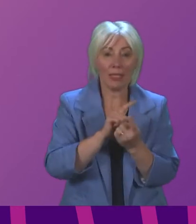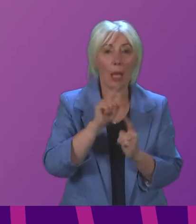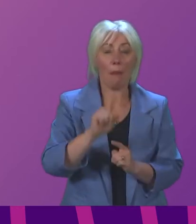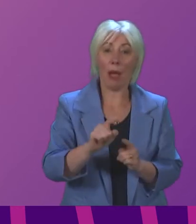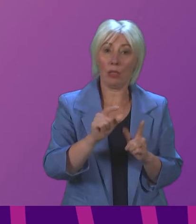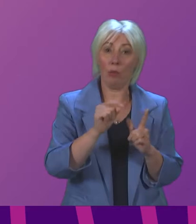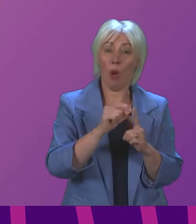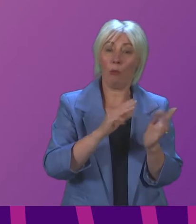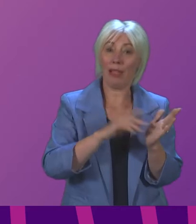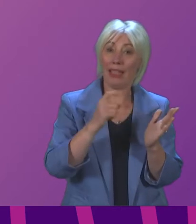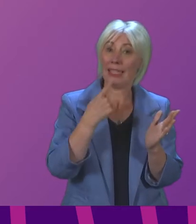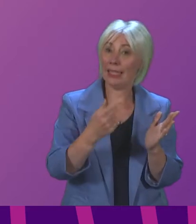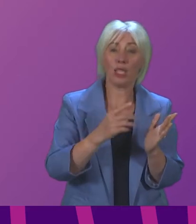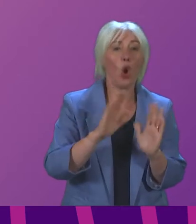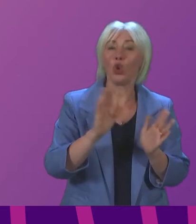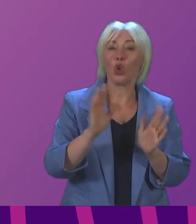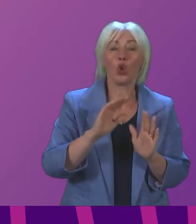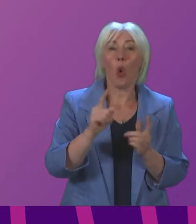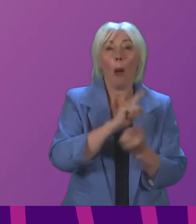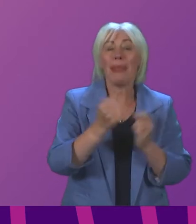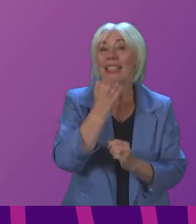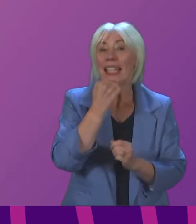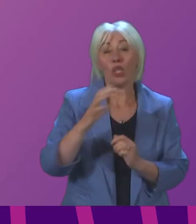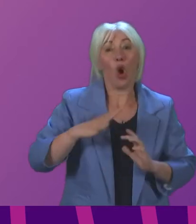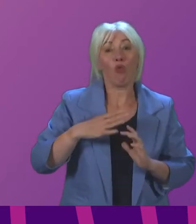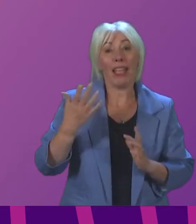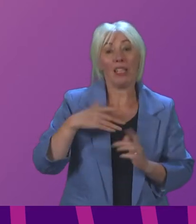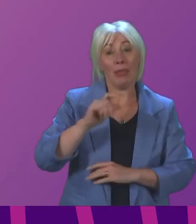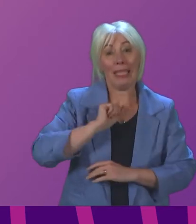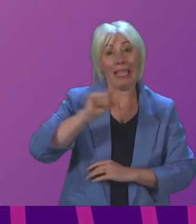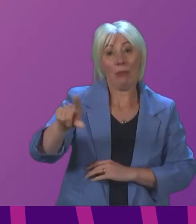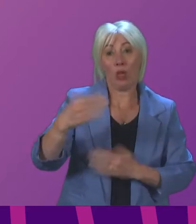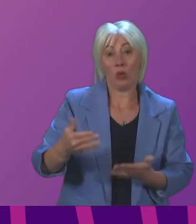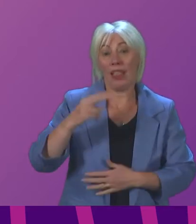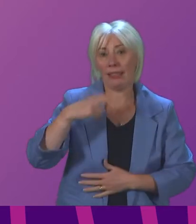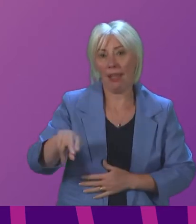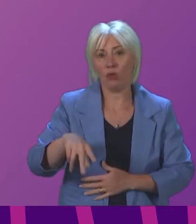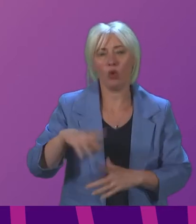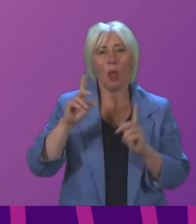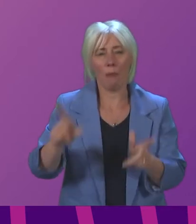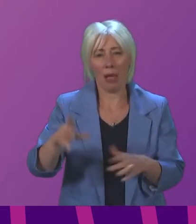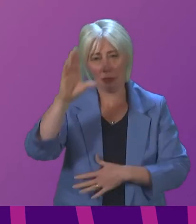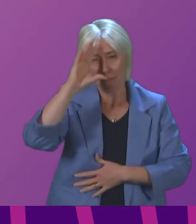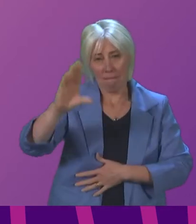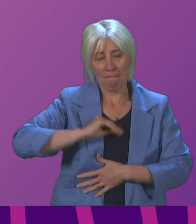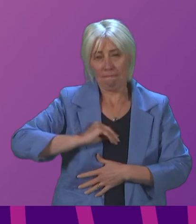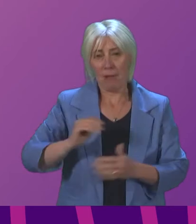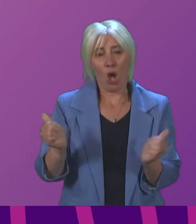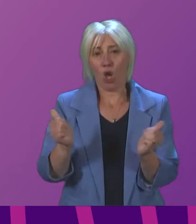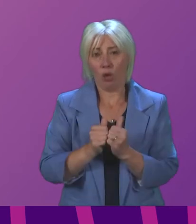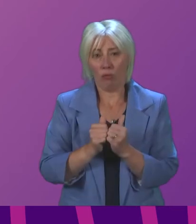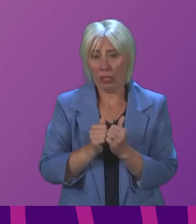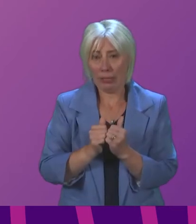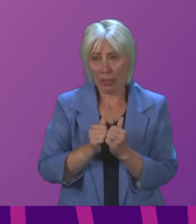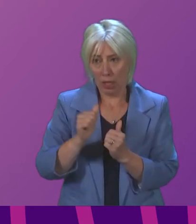MSP rebutted this by advising that meeting dates had been sent to me earlier this afternoon to confirm she says I have